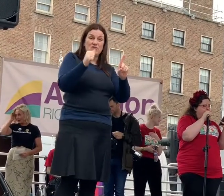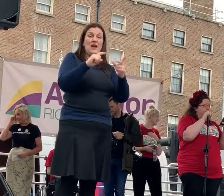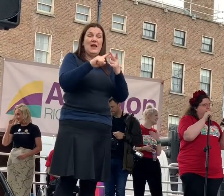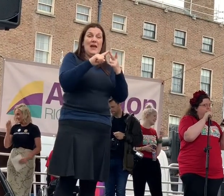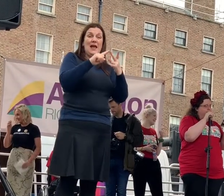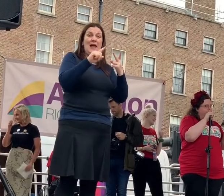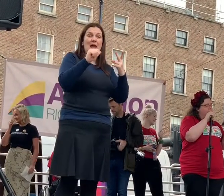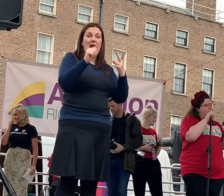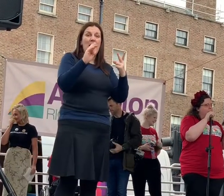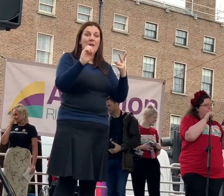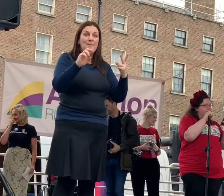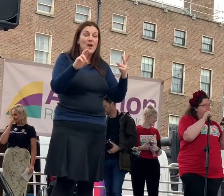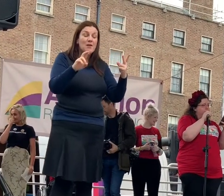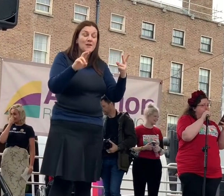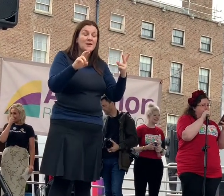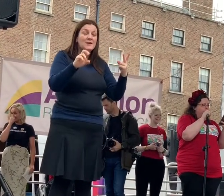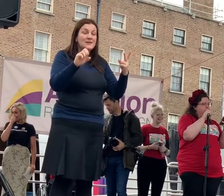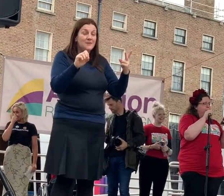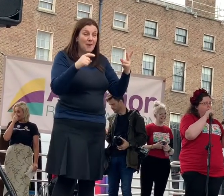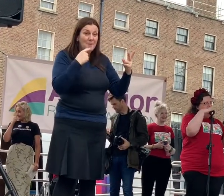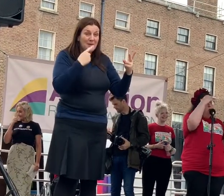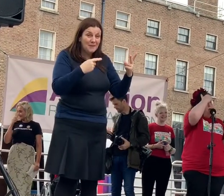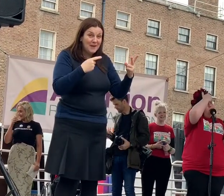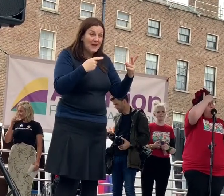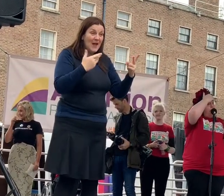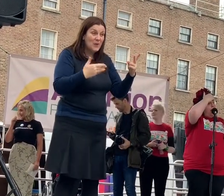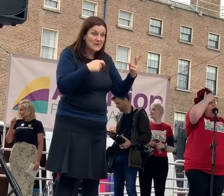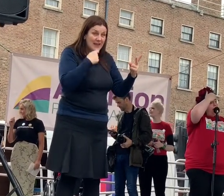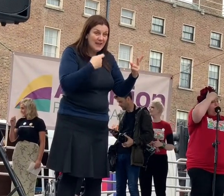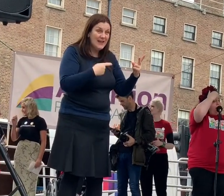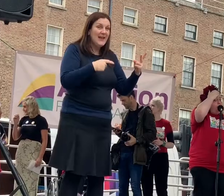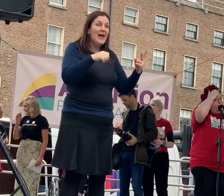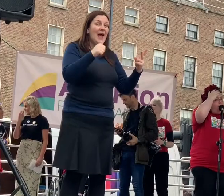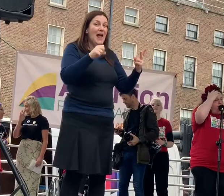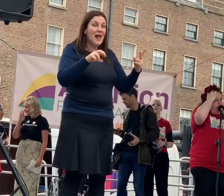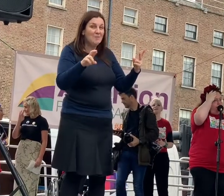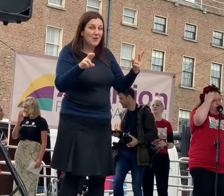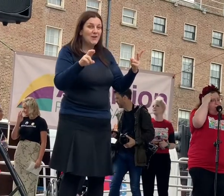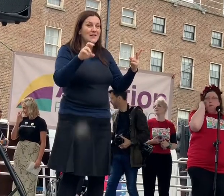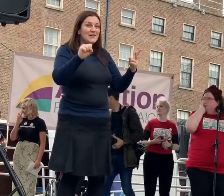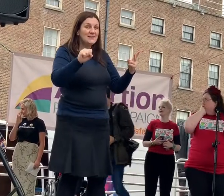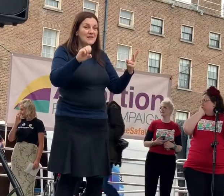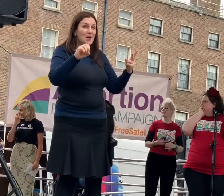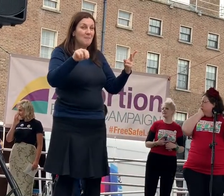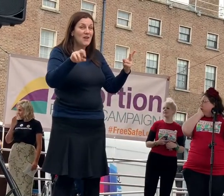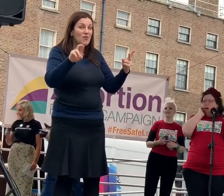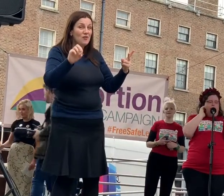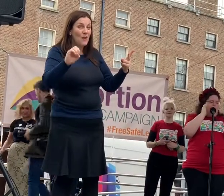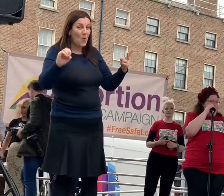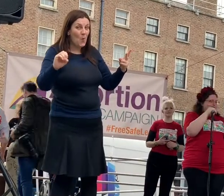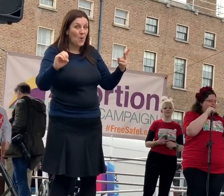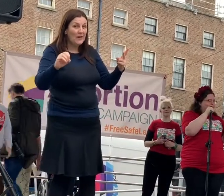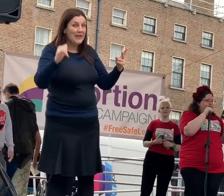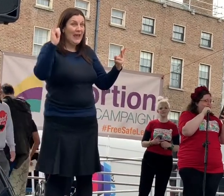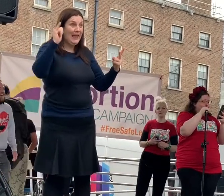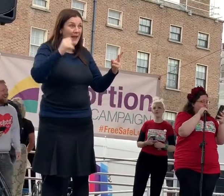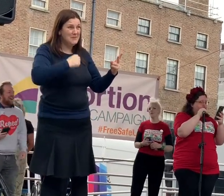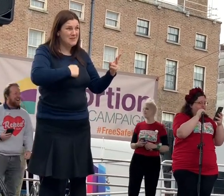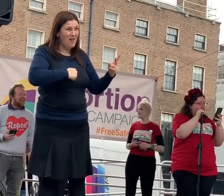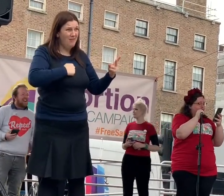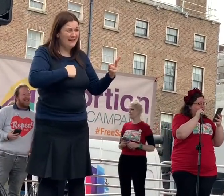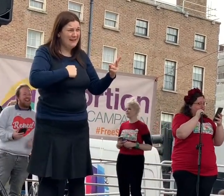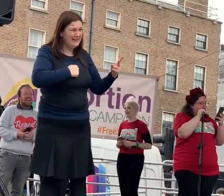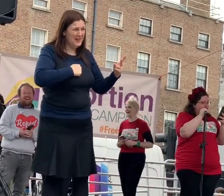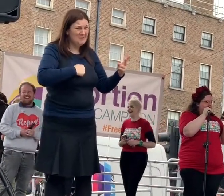Sabirio. Yay! I'm so